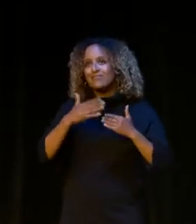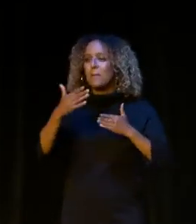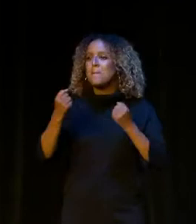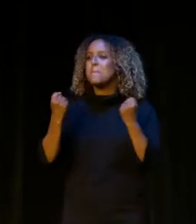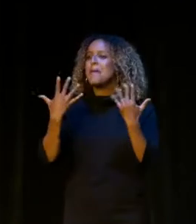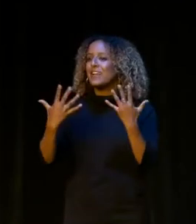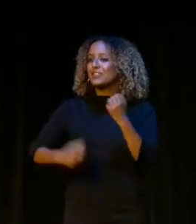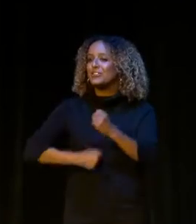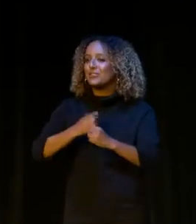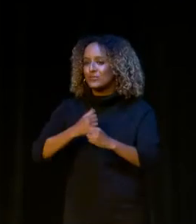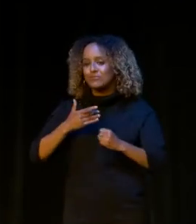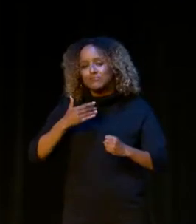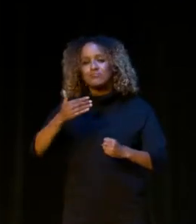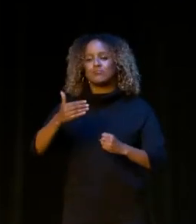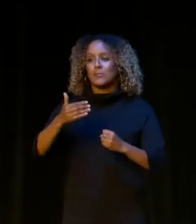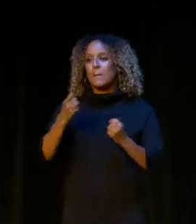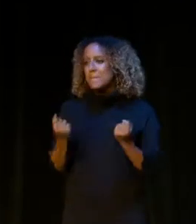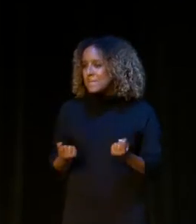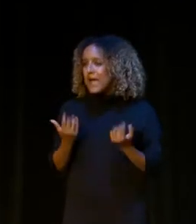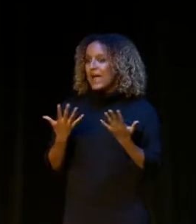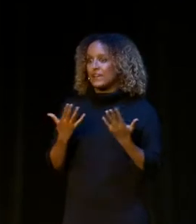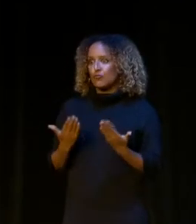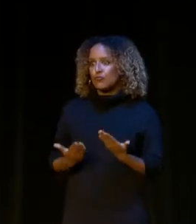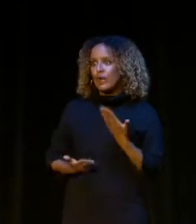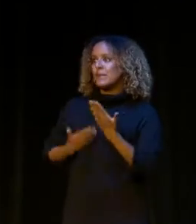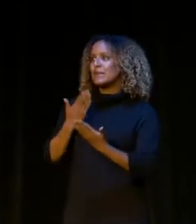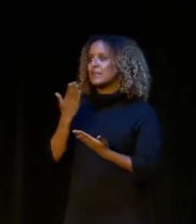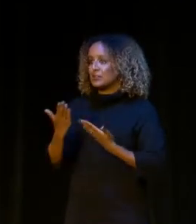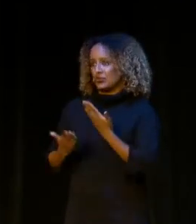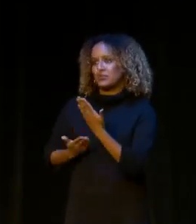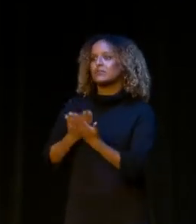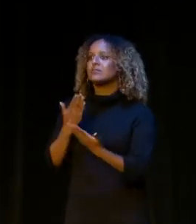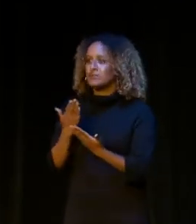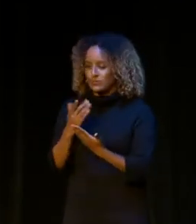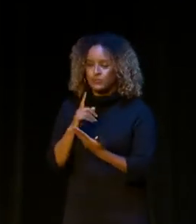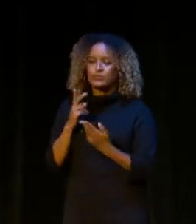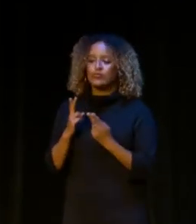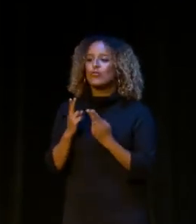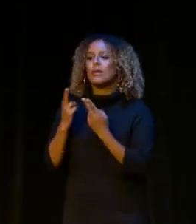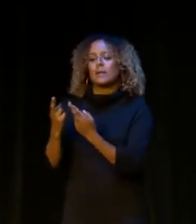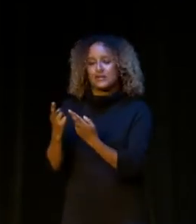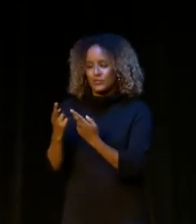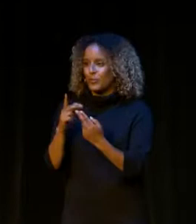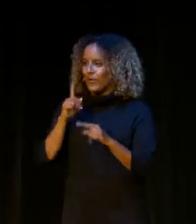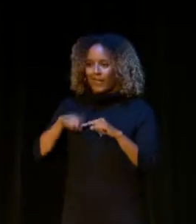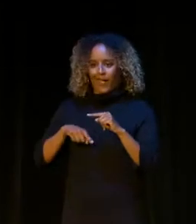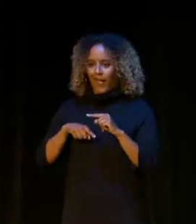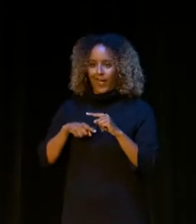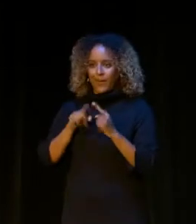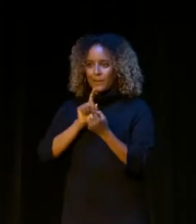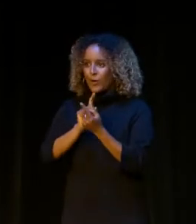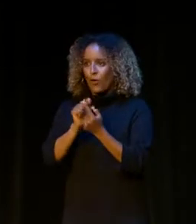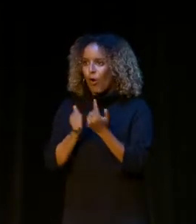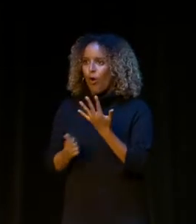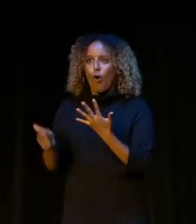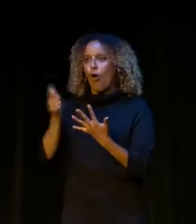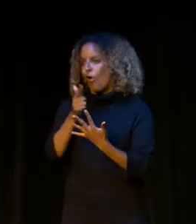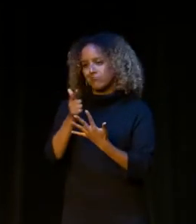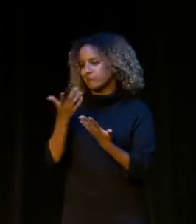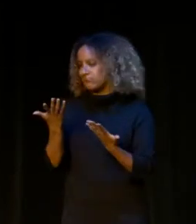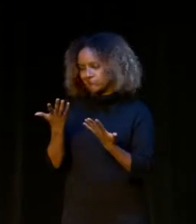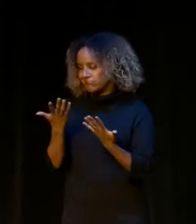There are many recommendations in this plan. Not all of them we can get to at the same time, but we have a running start.